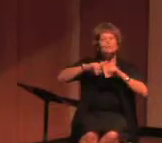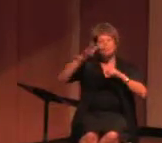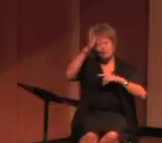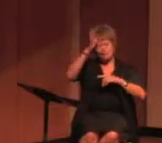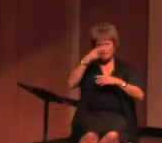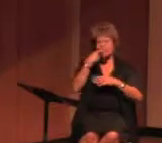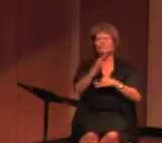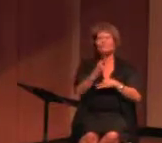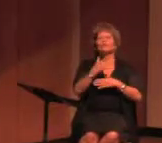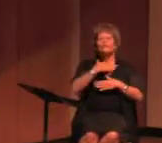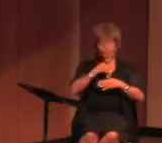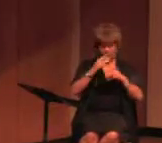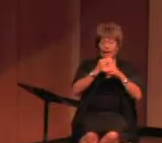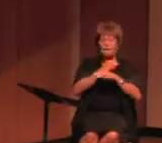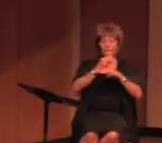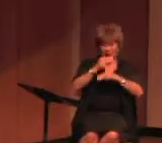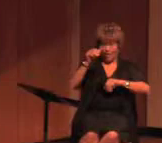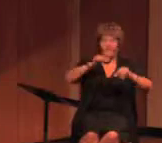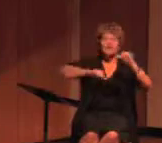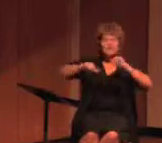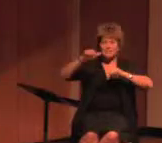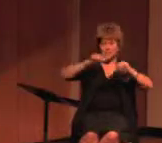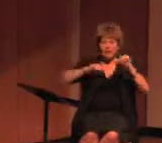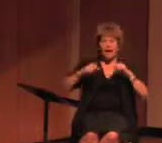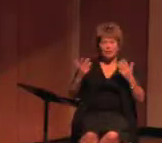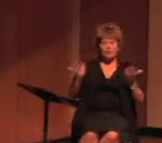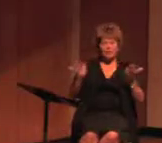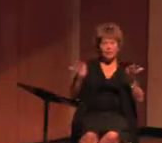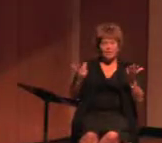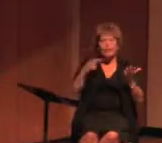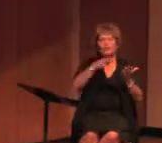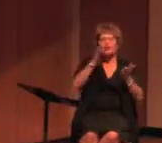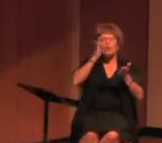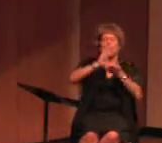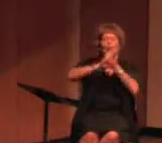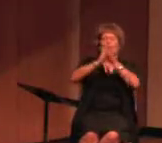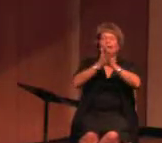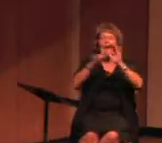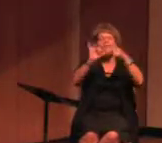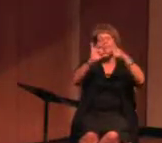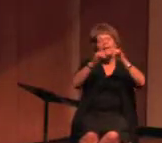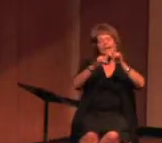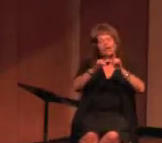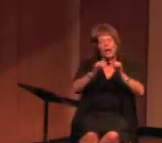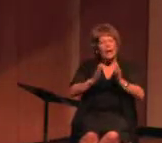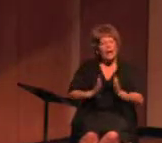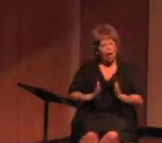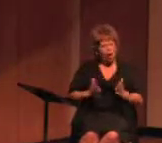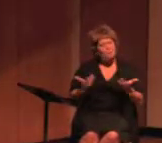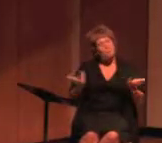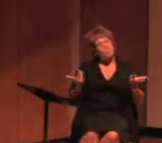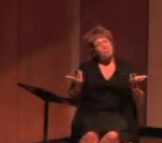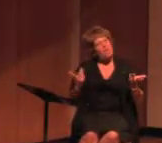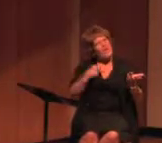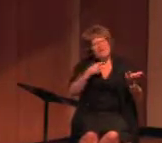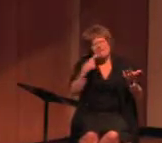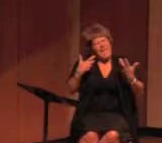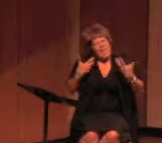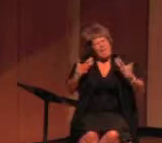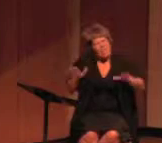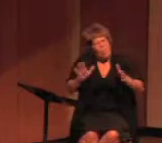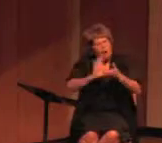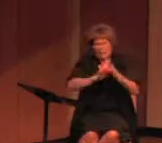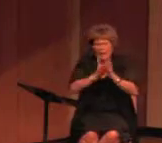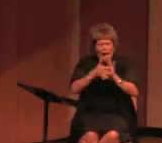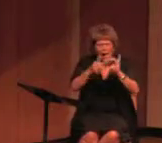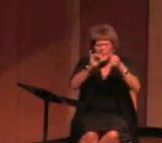My dad told me, if you like math and science, you are going to become an engineer. And I said, but I don't want to become